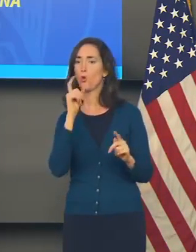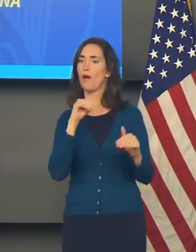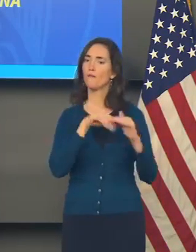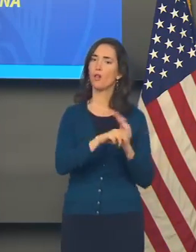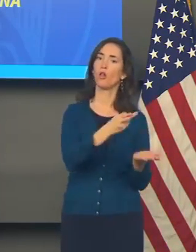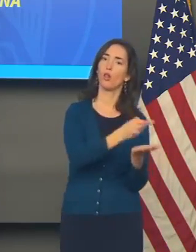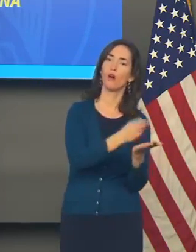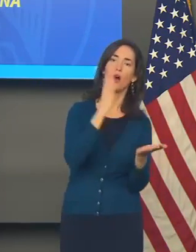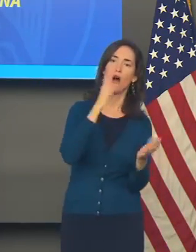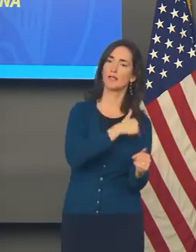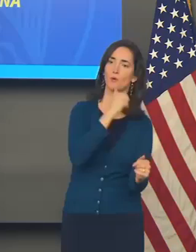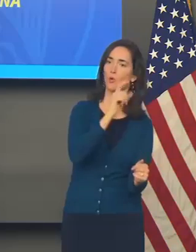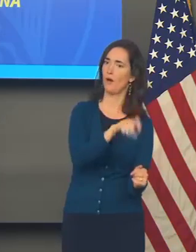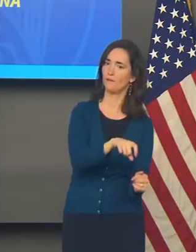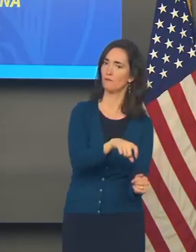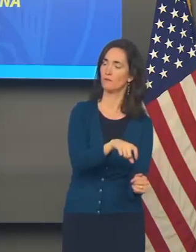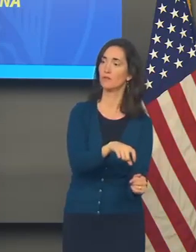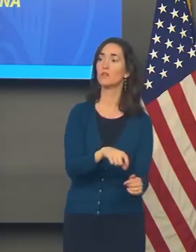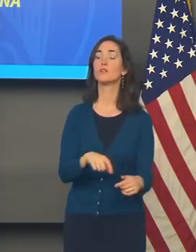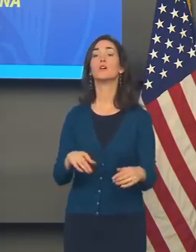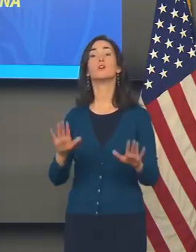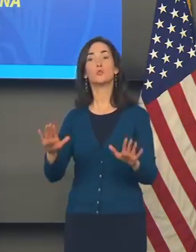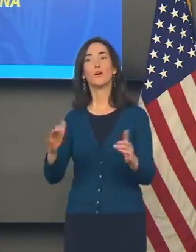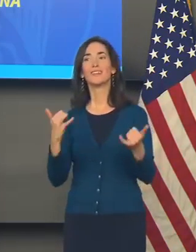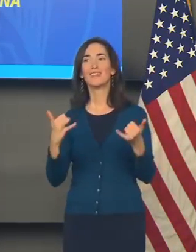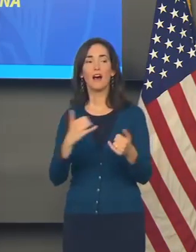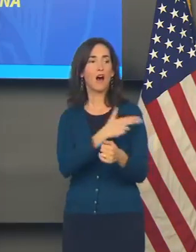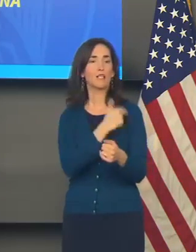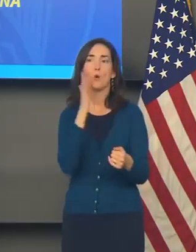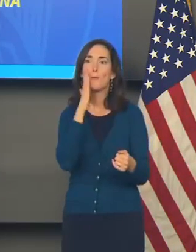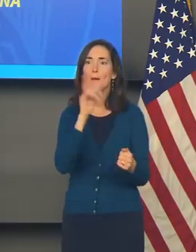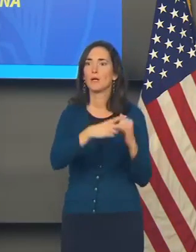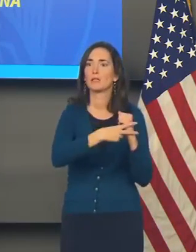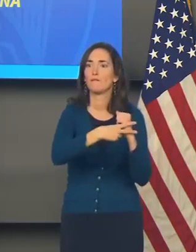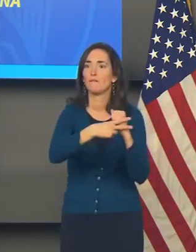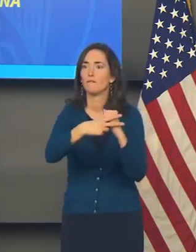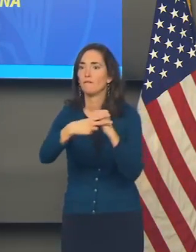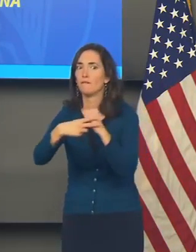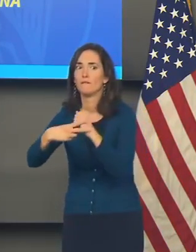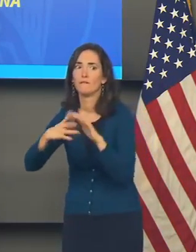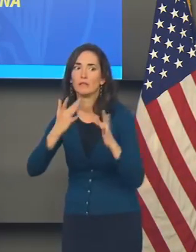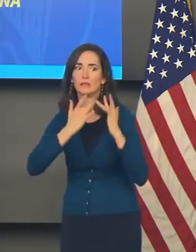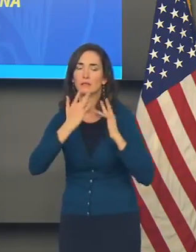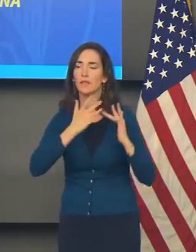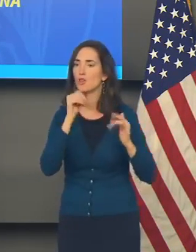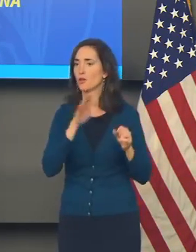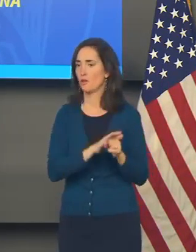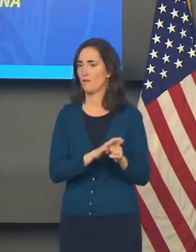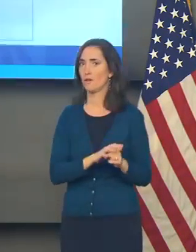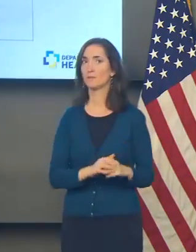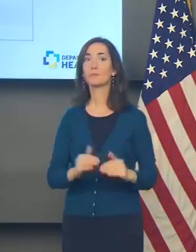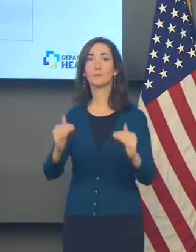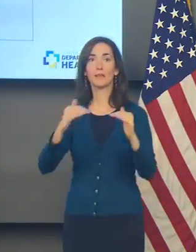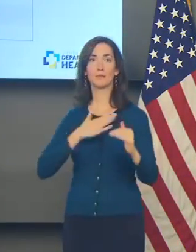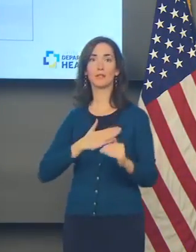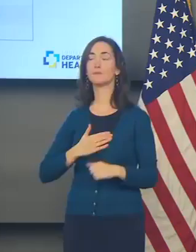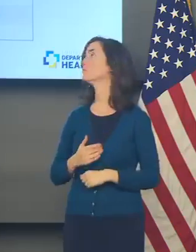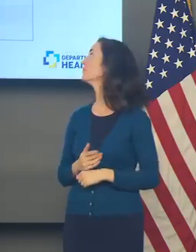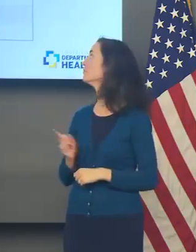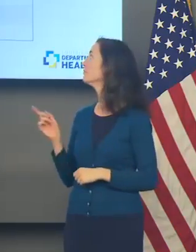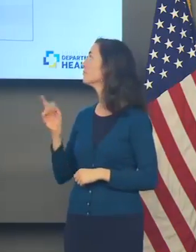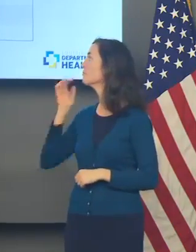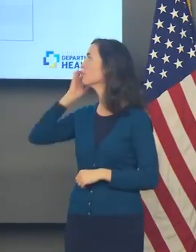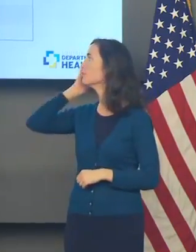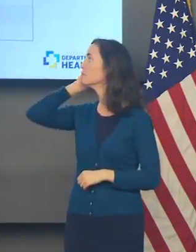And we can use every hospital bed saved right now that we can get. The next slide, please. We've shown this